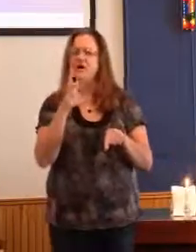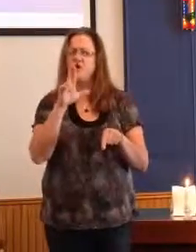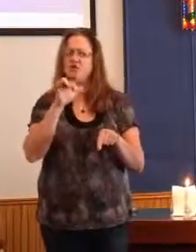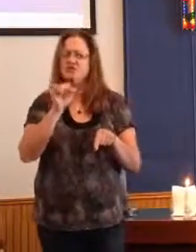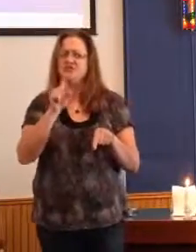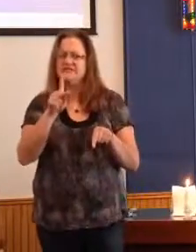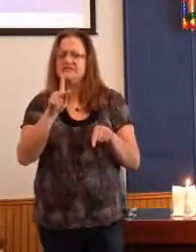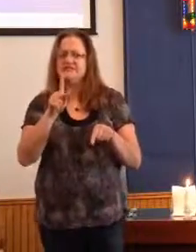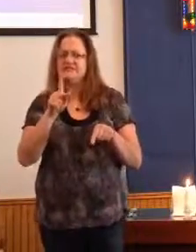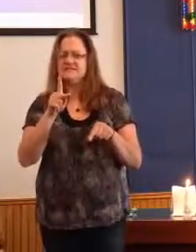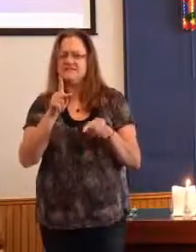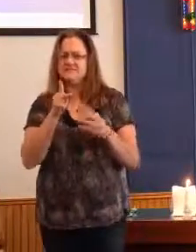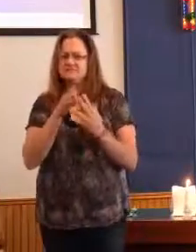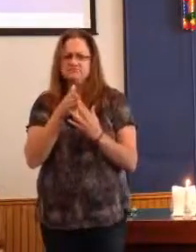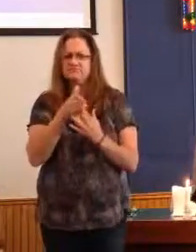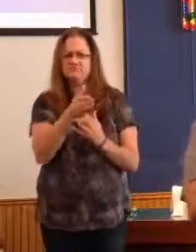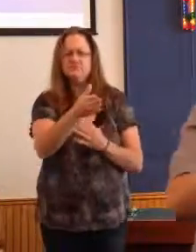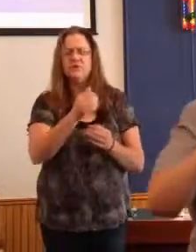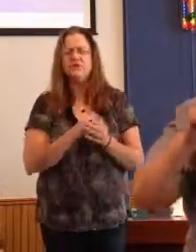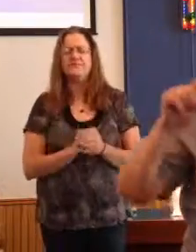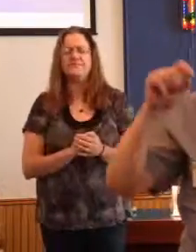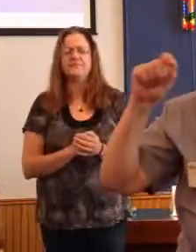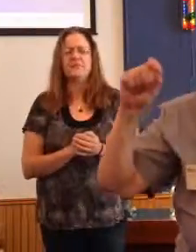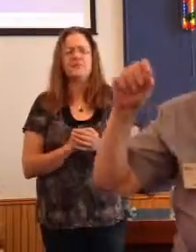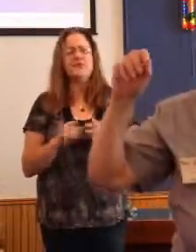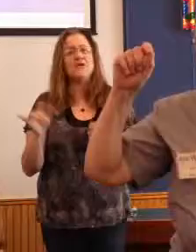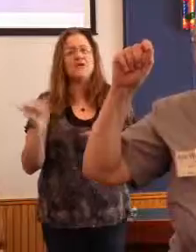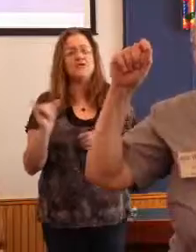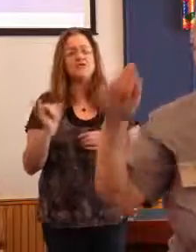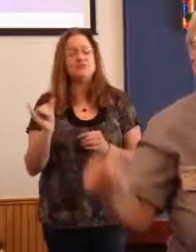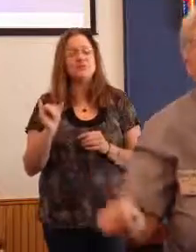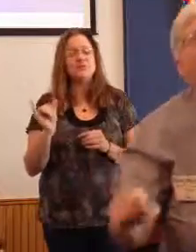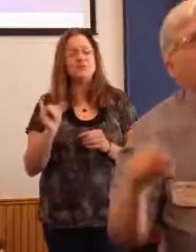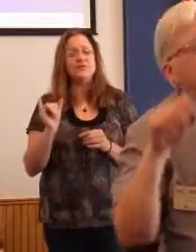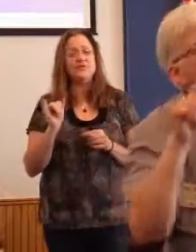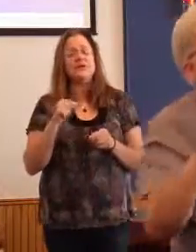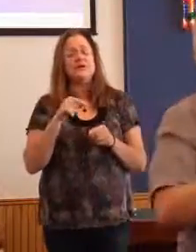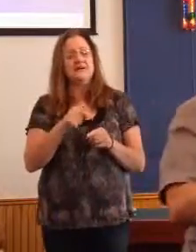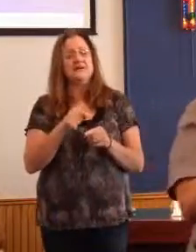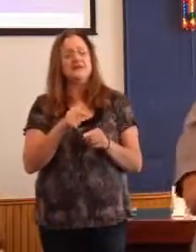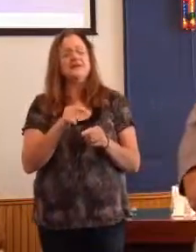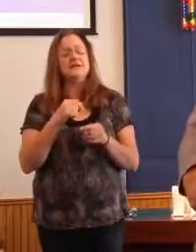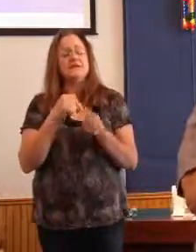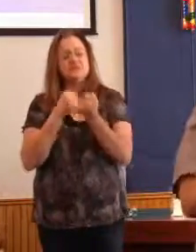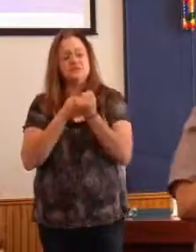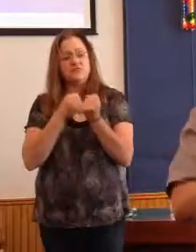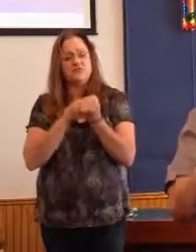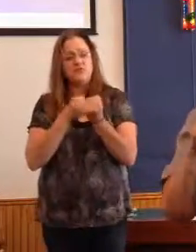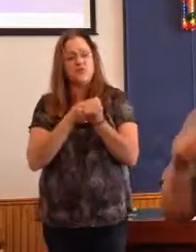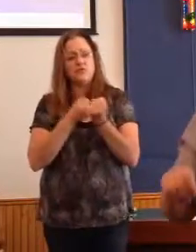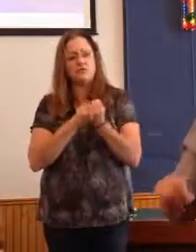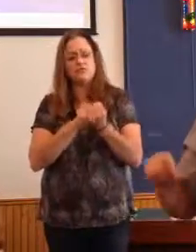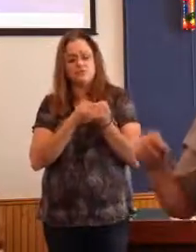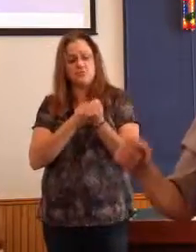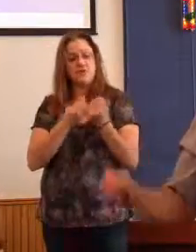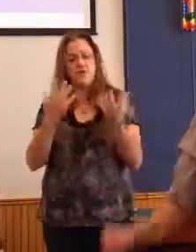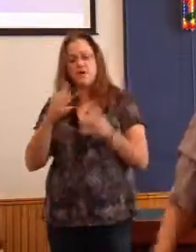But he also advocated for following the instructions that Moses had received from God.